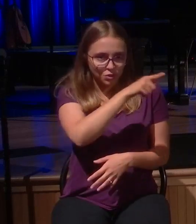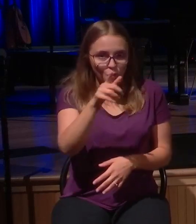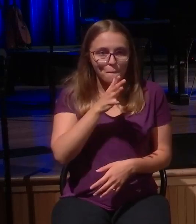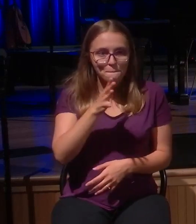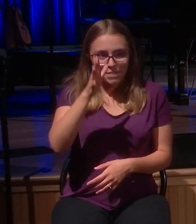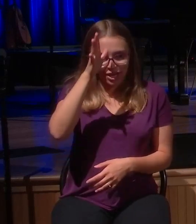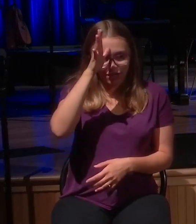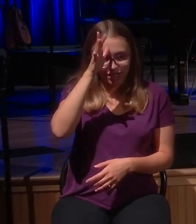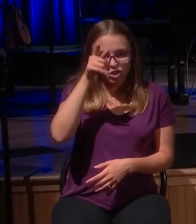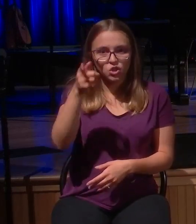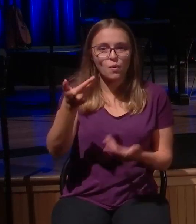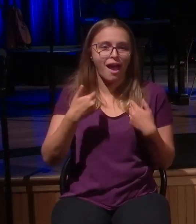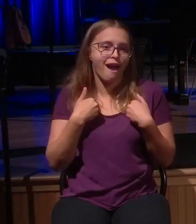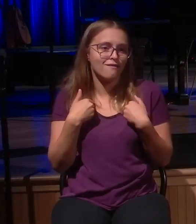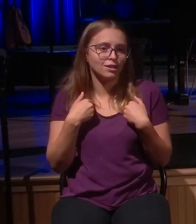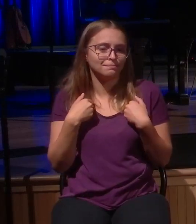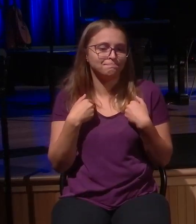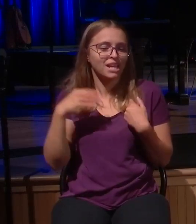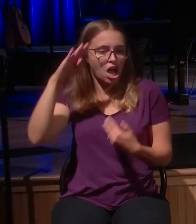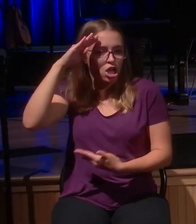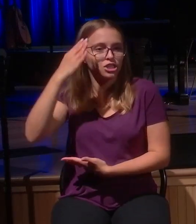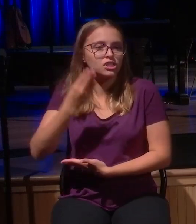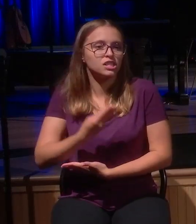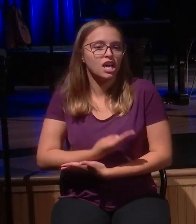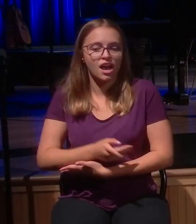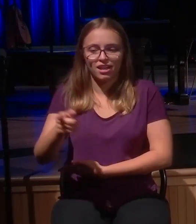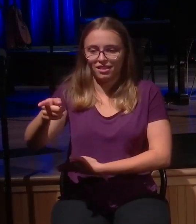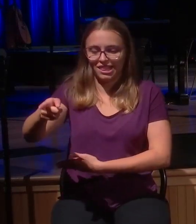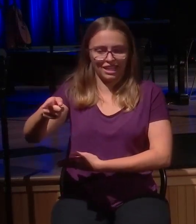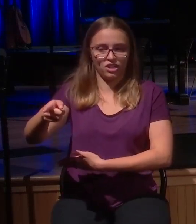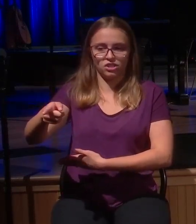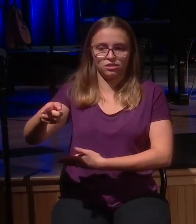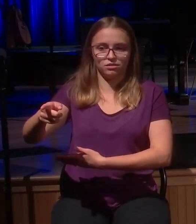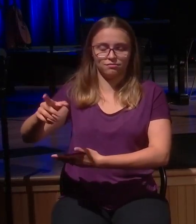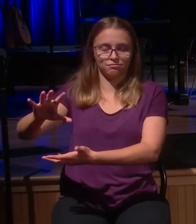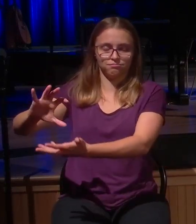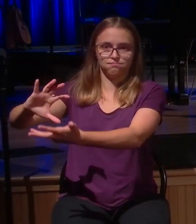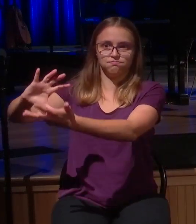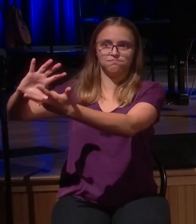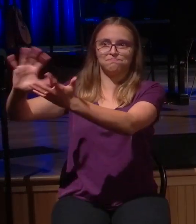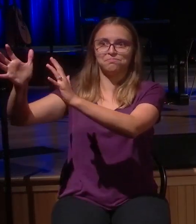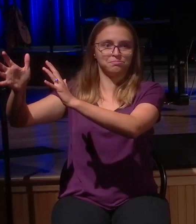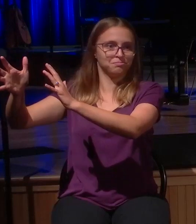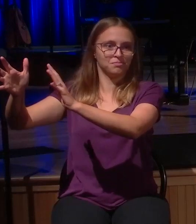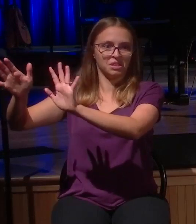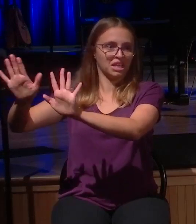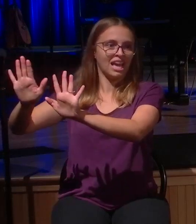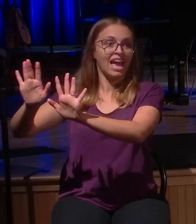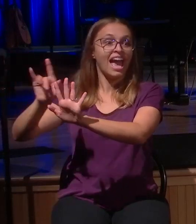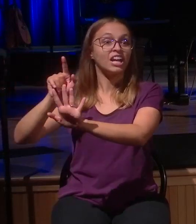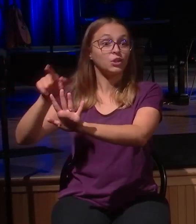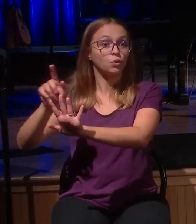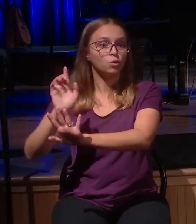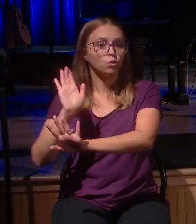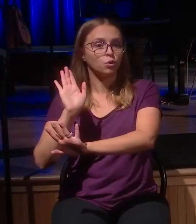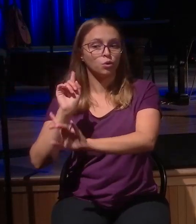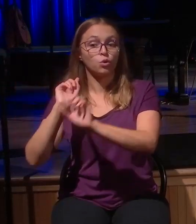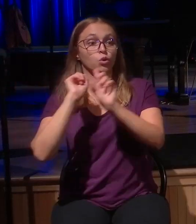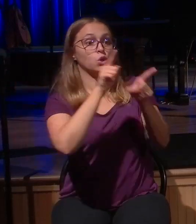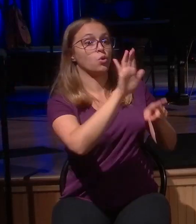they do something crazy when they're younger or whatever else. And then you talk to your spouse. You say, you'll never guess what your son just did. And